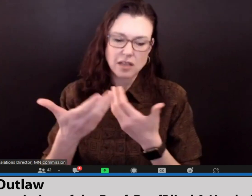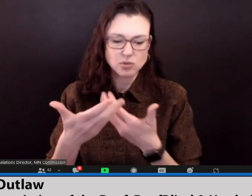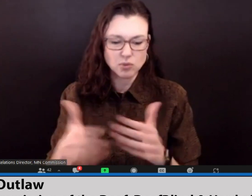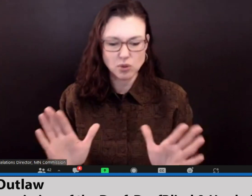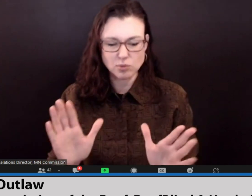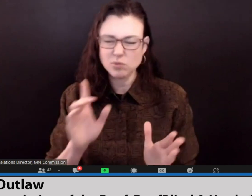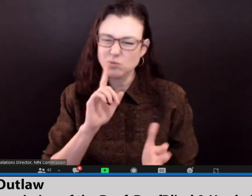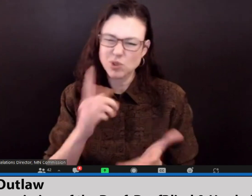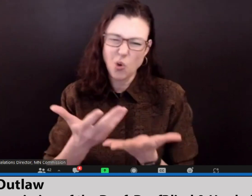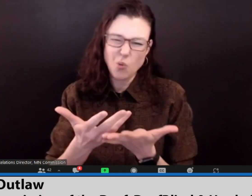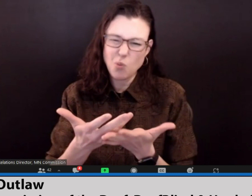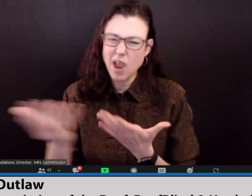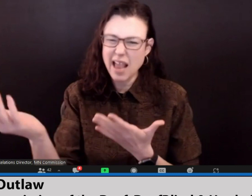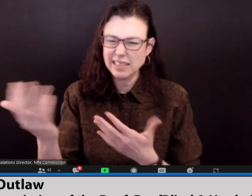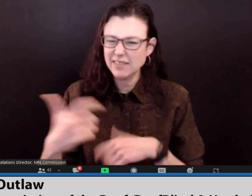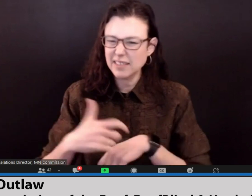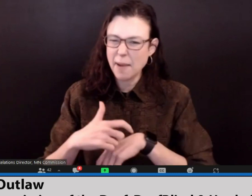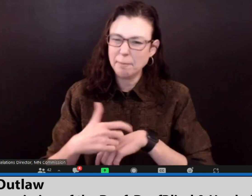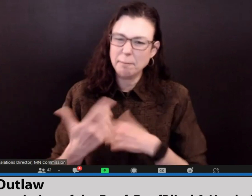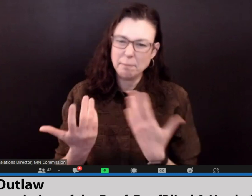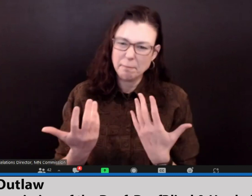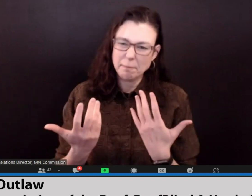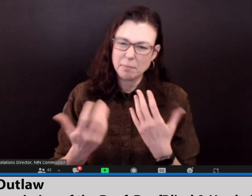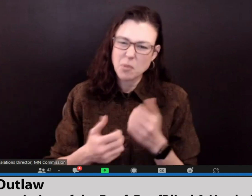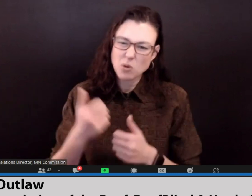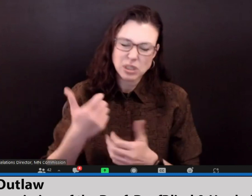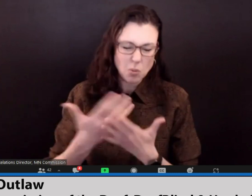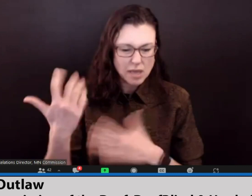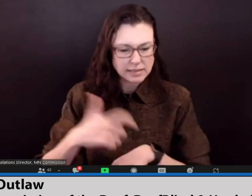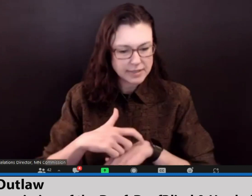as largely a waste of time.